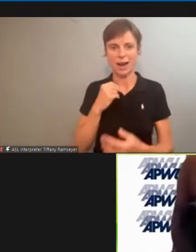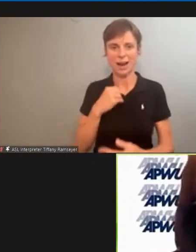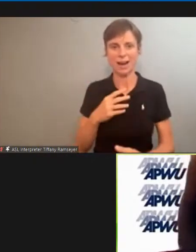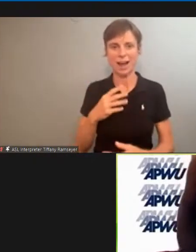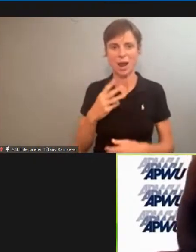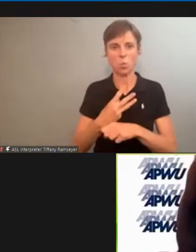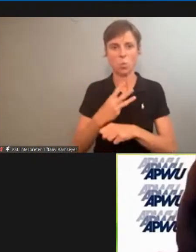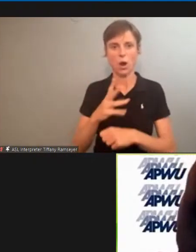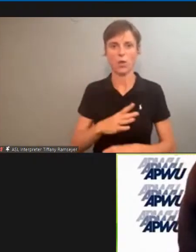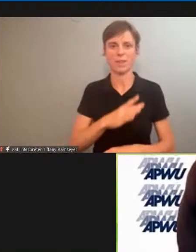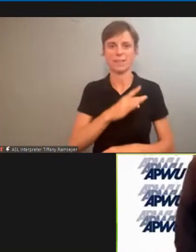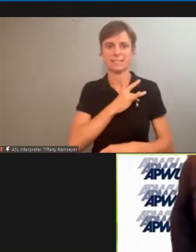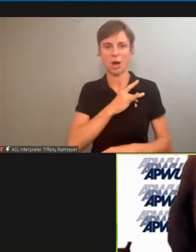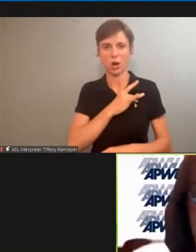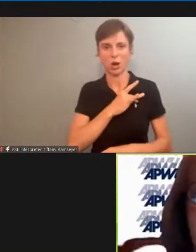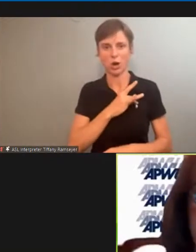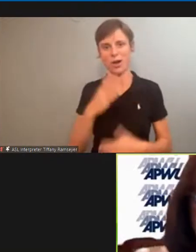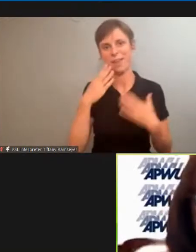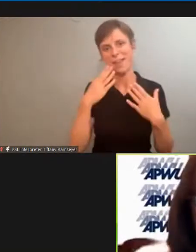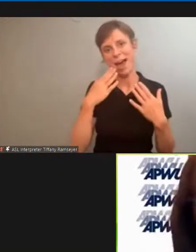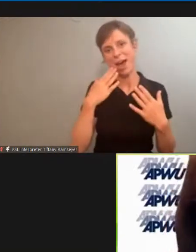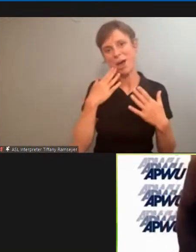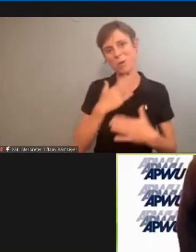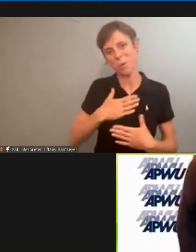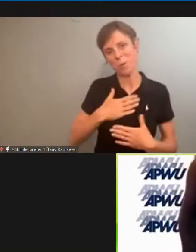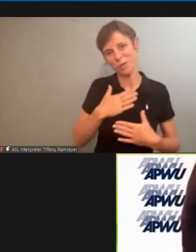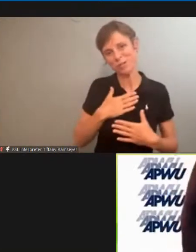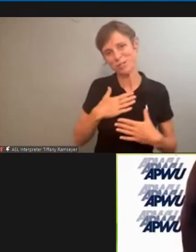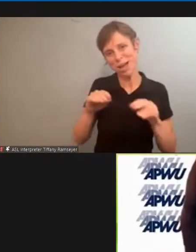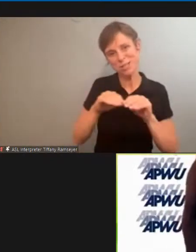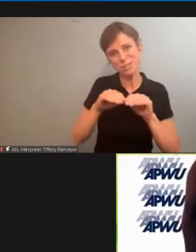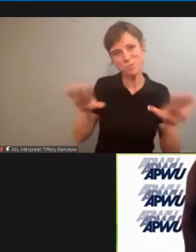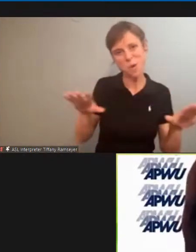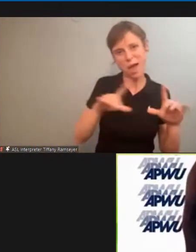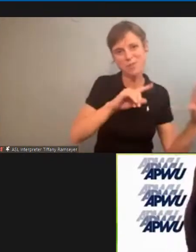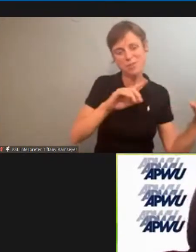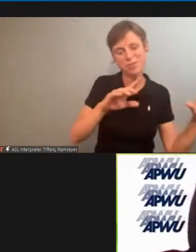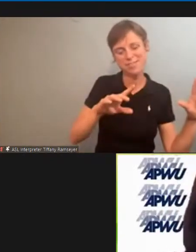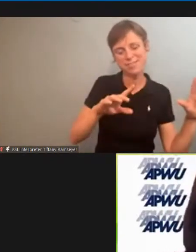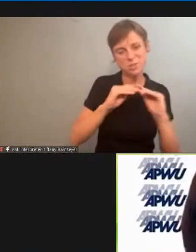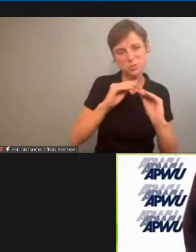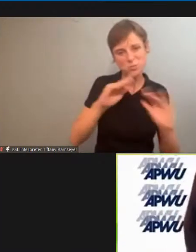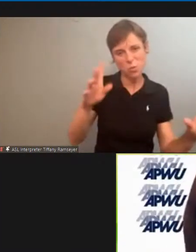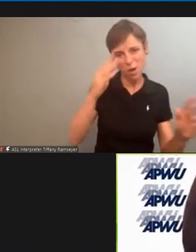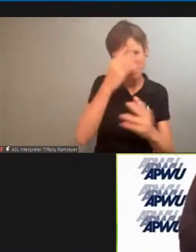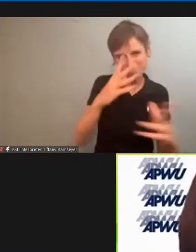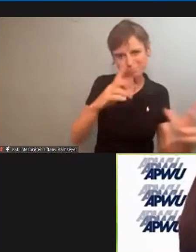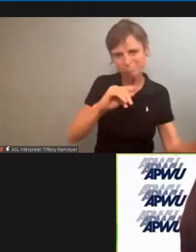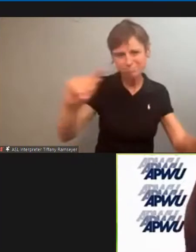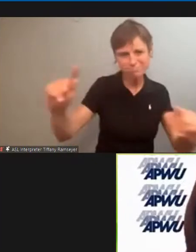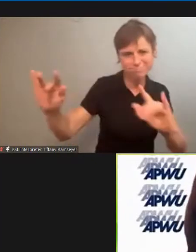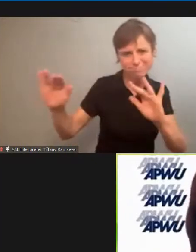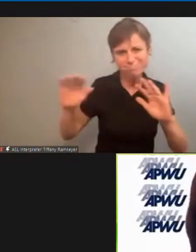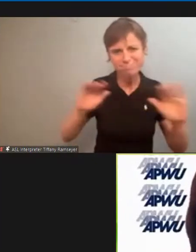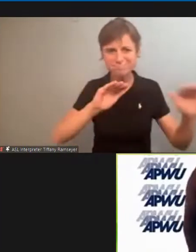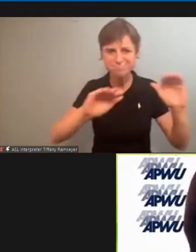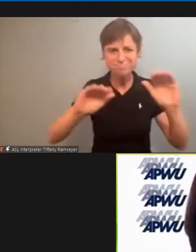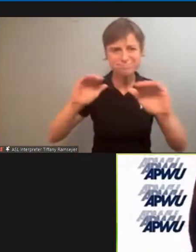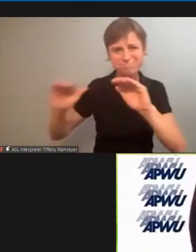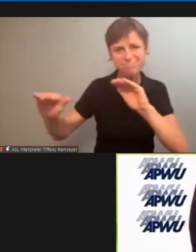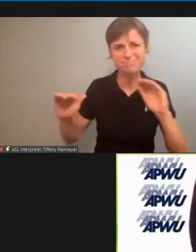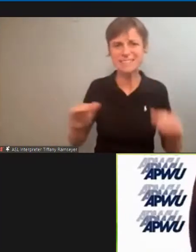Thank you, guys. We appreciate it. Spread the word. Spread the stickers all over. Stand strong.